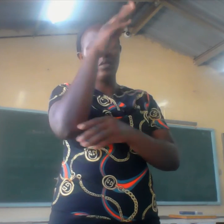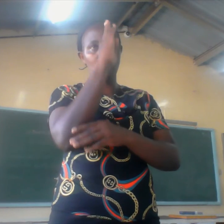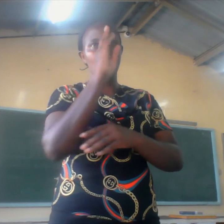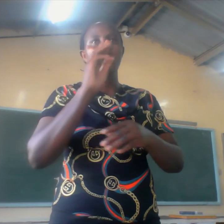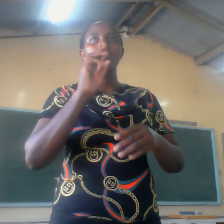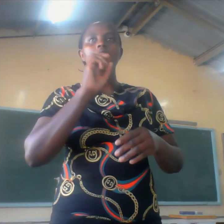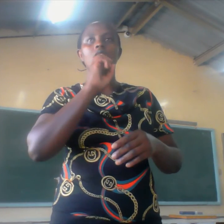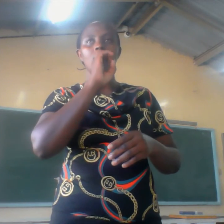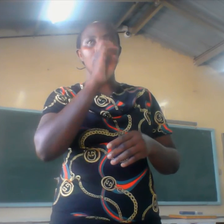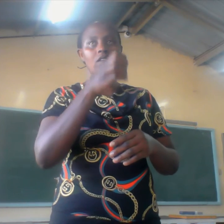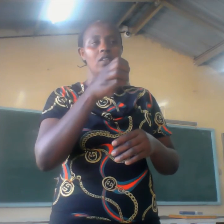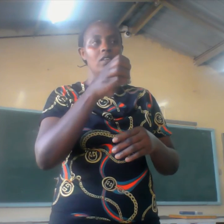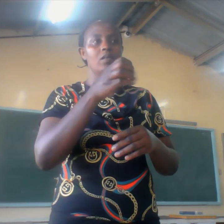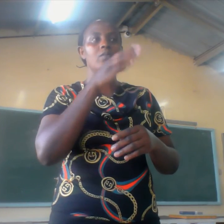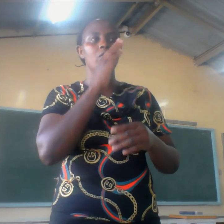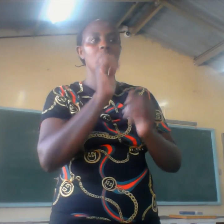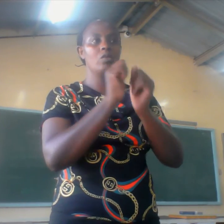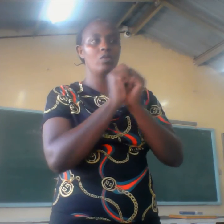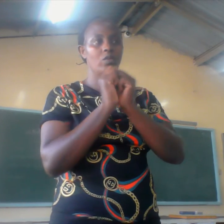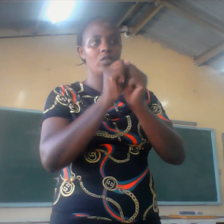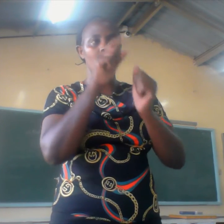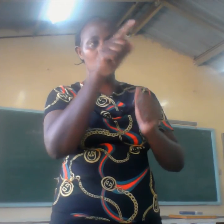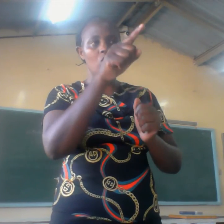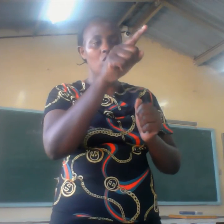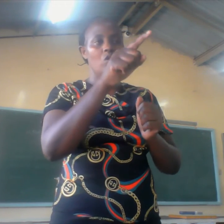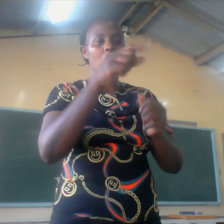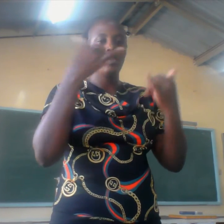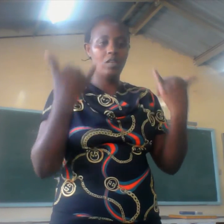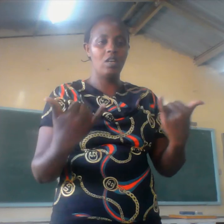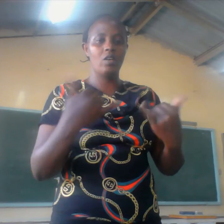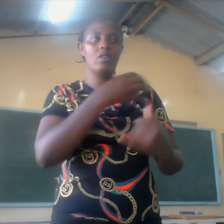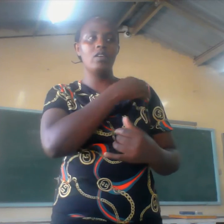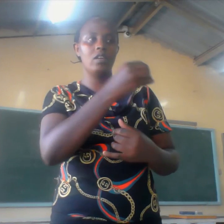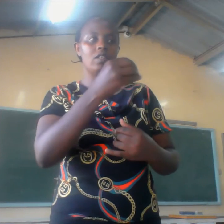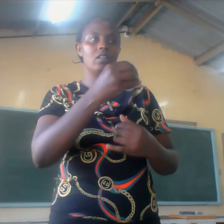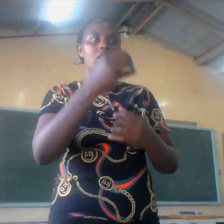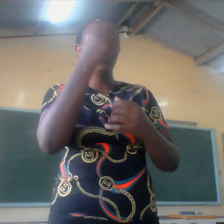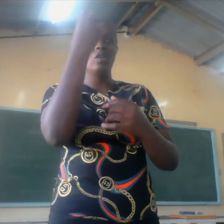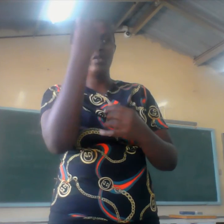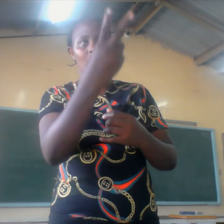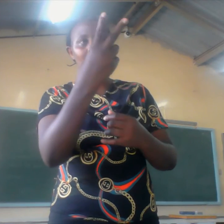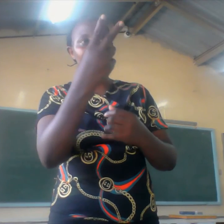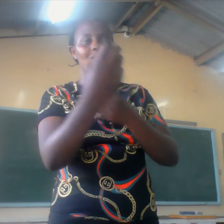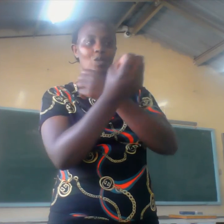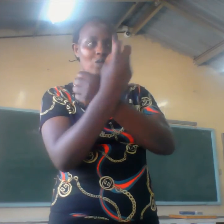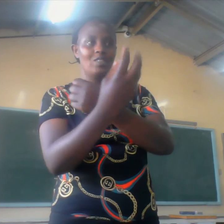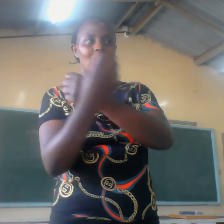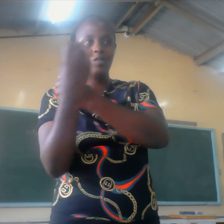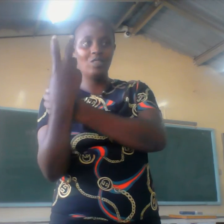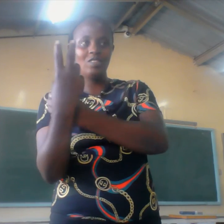now all the way to 2022. And I want to assure you, Your Excellency, we will be with you